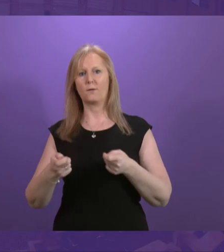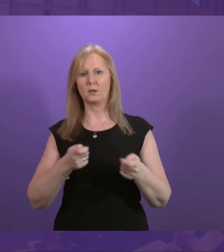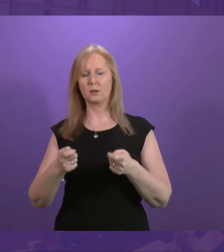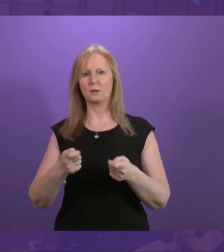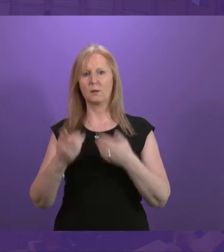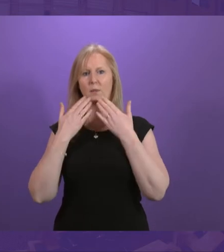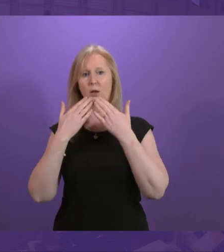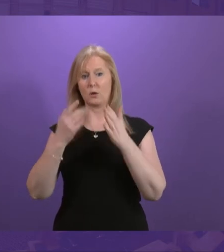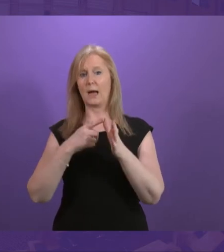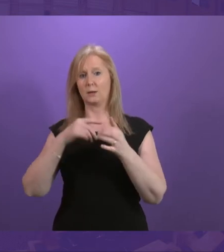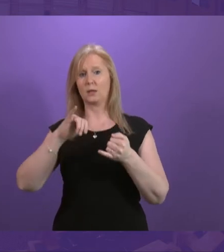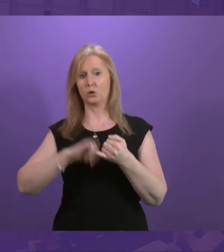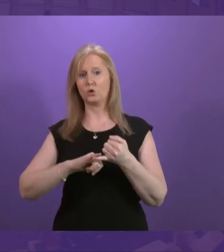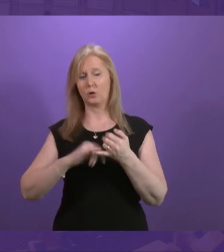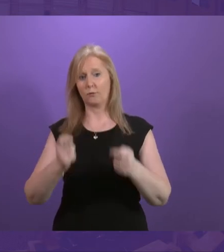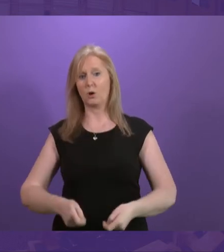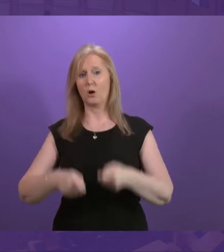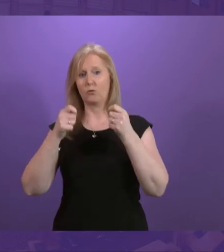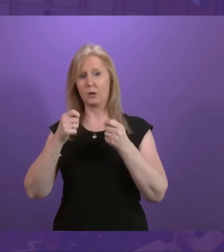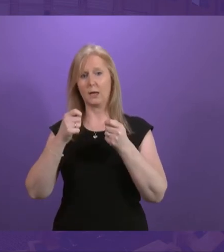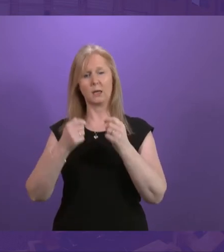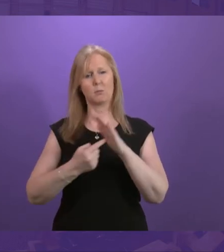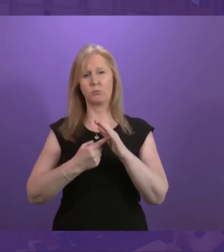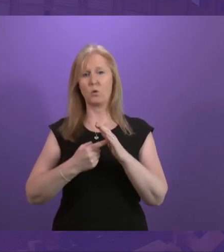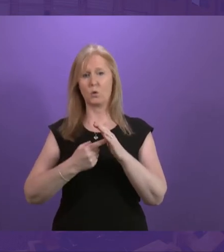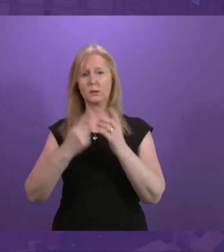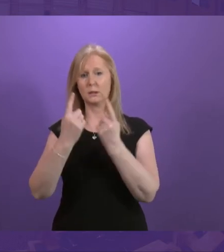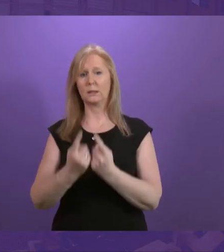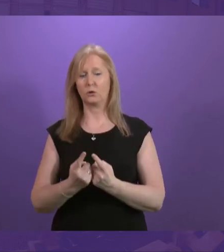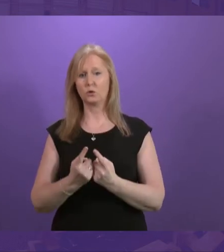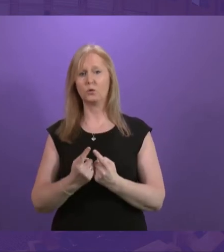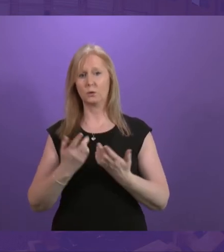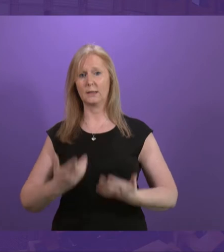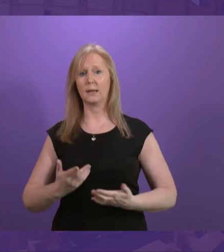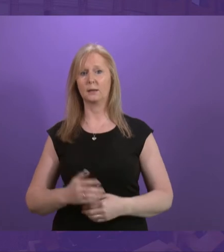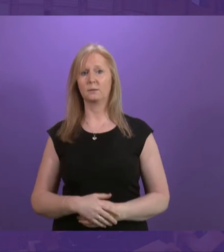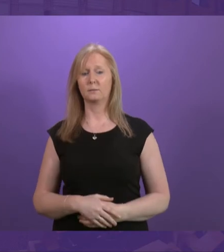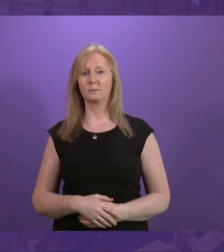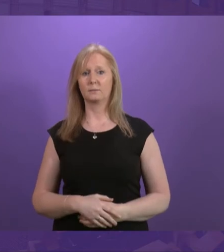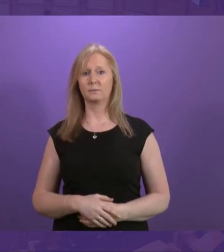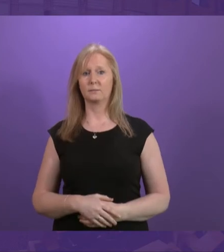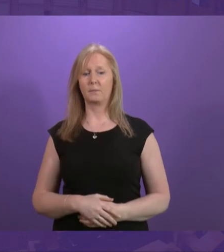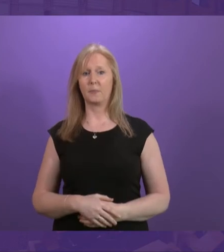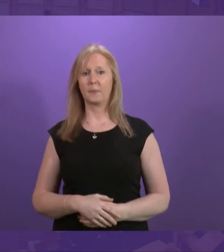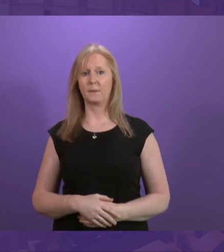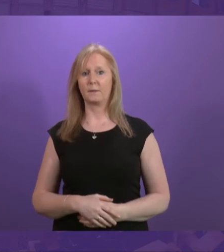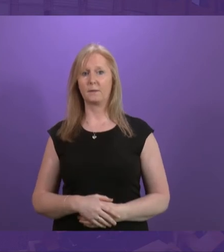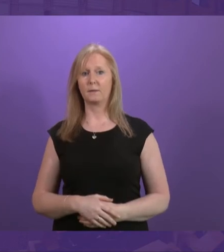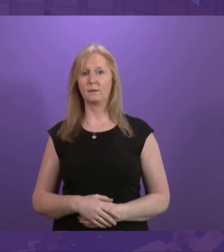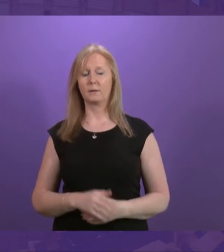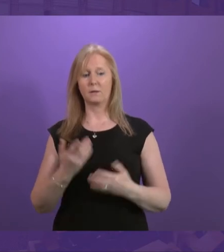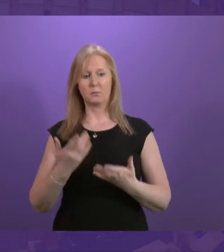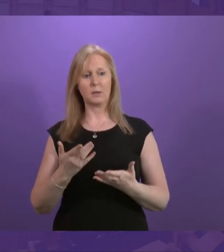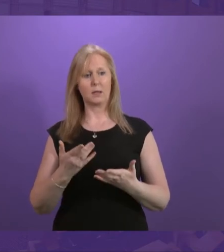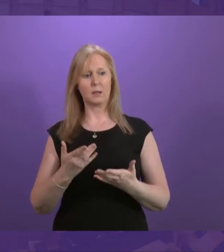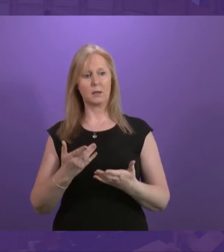I wish to thank Alexander Stewart for bringing this important motion to the Chamber today. And as we've heard here today